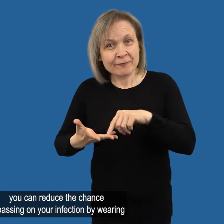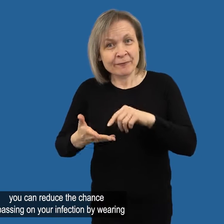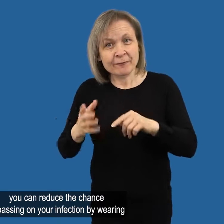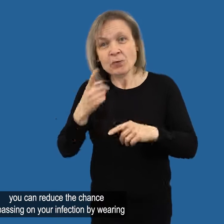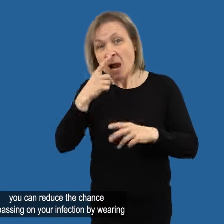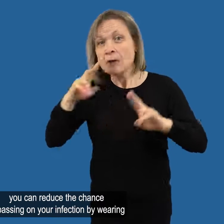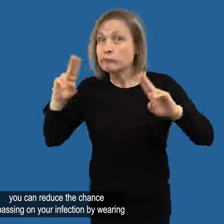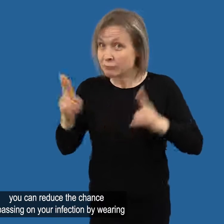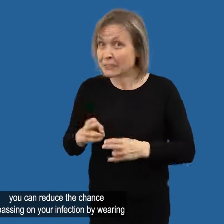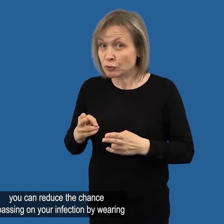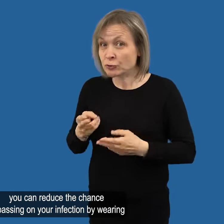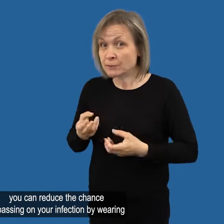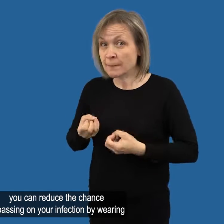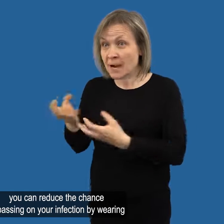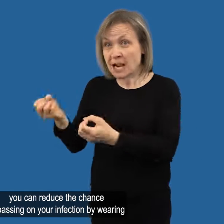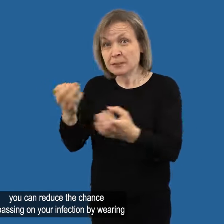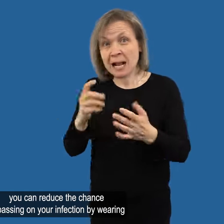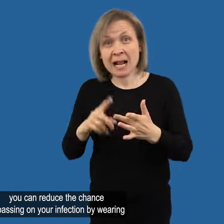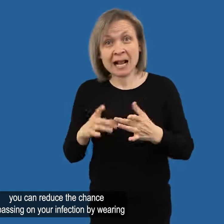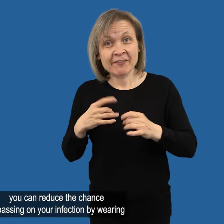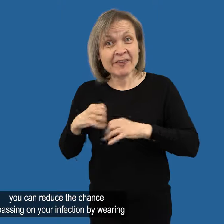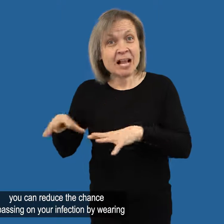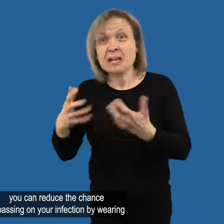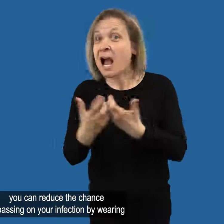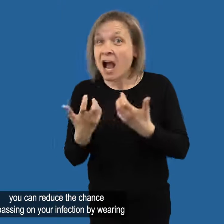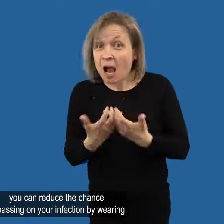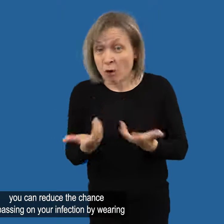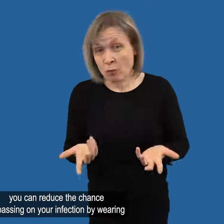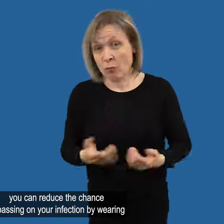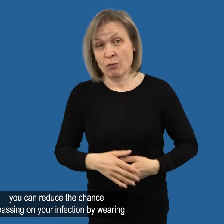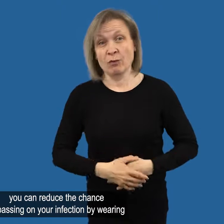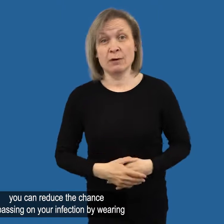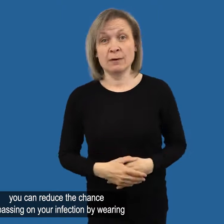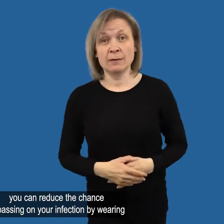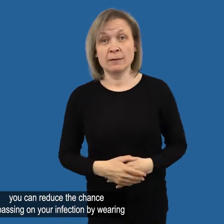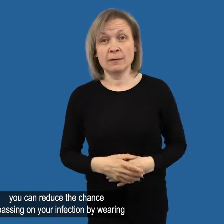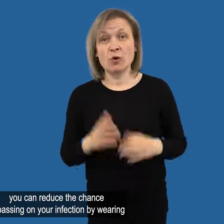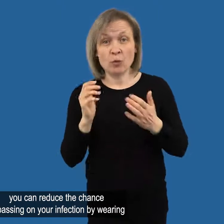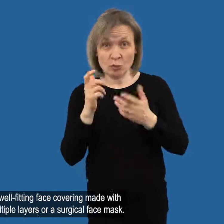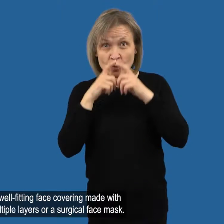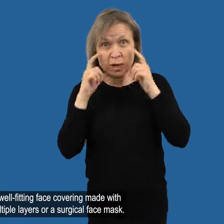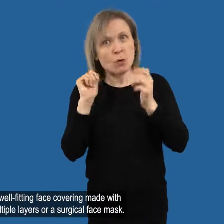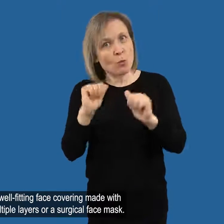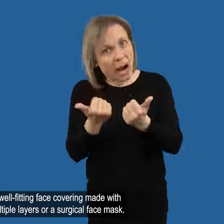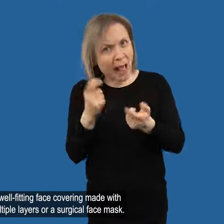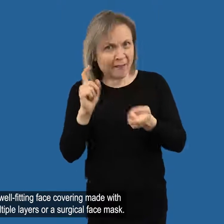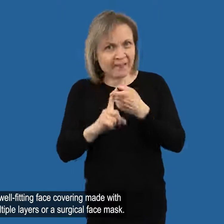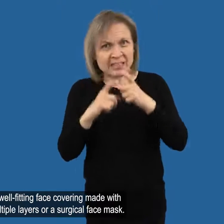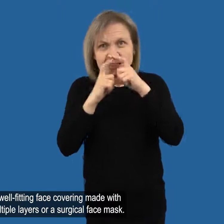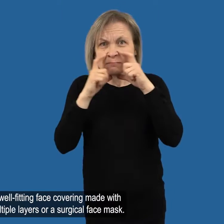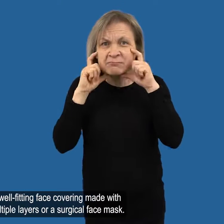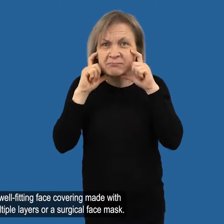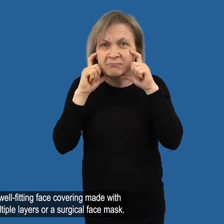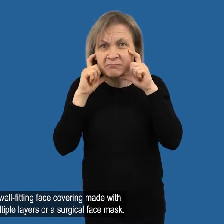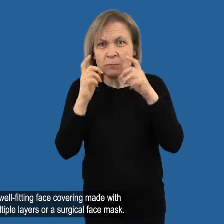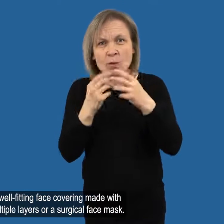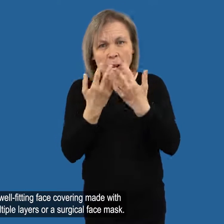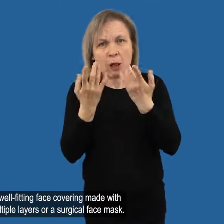passing on your infection by Wearing a well-fitting face covering made with multiple layers or a surgical face